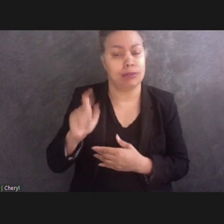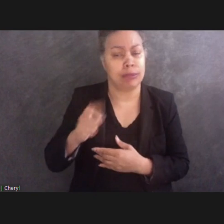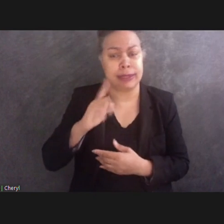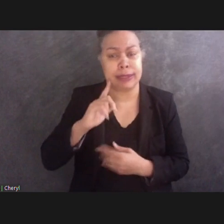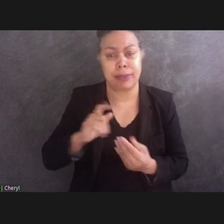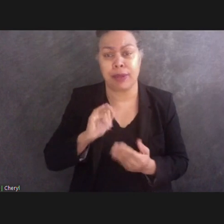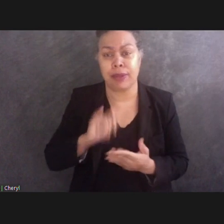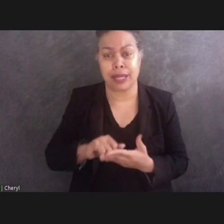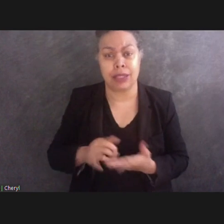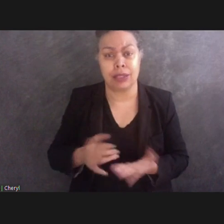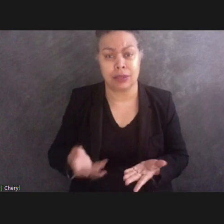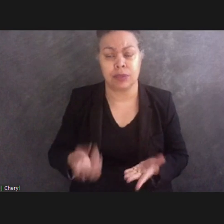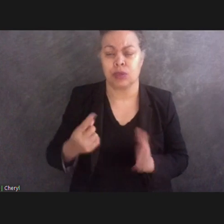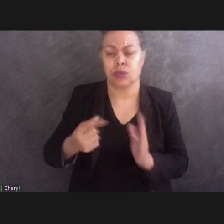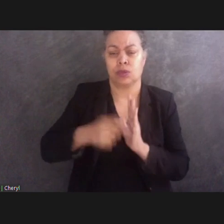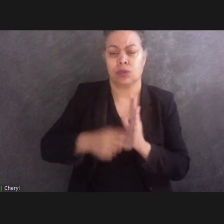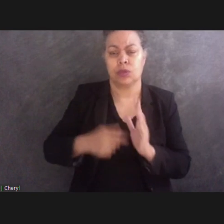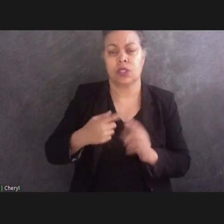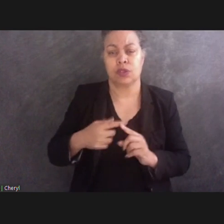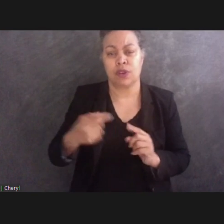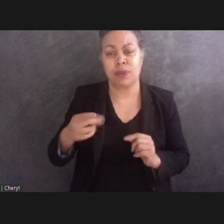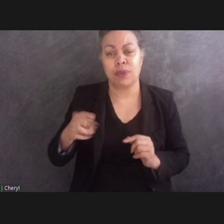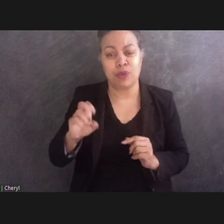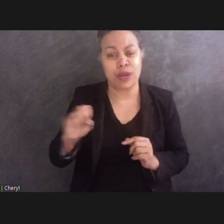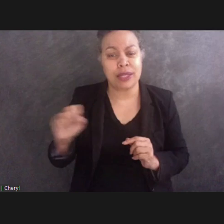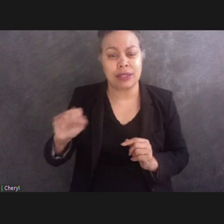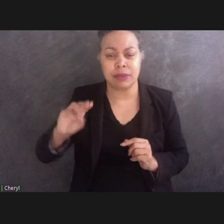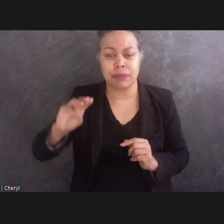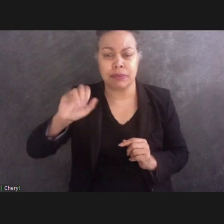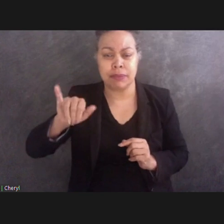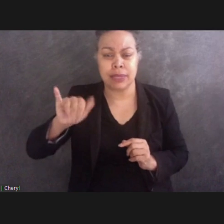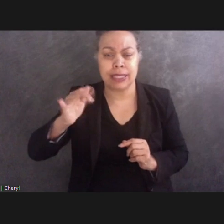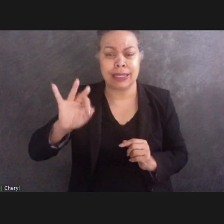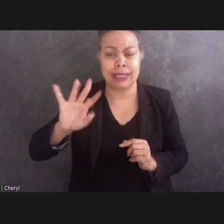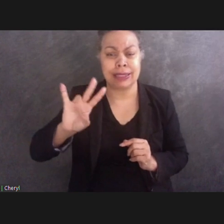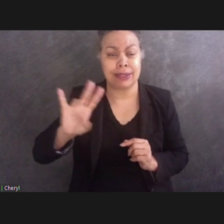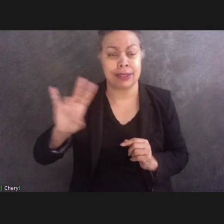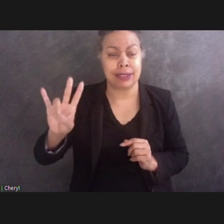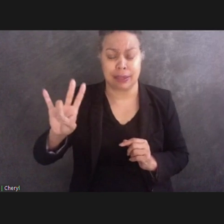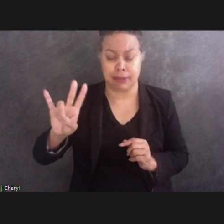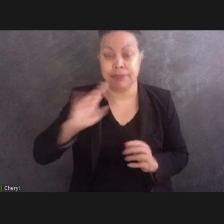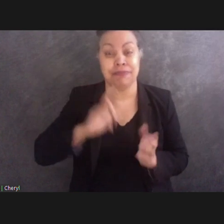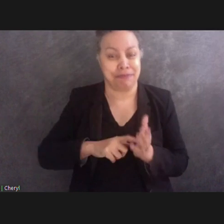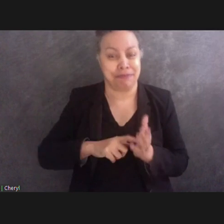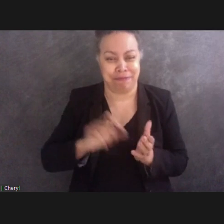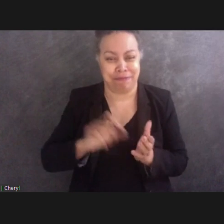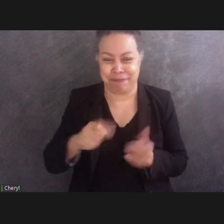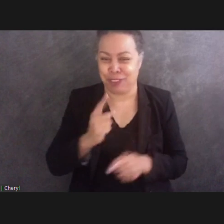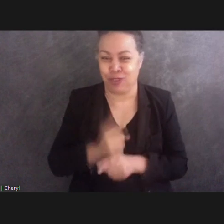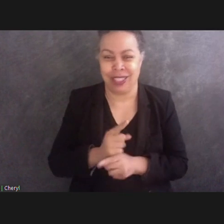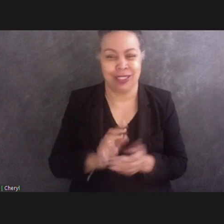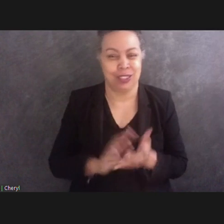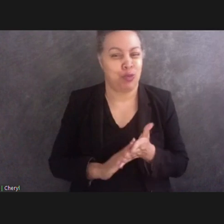in the press in May 1997 documents the inaccurate braille on the columns and the workers mural.